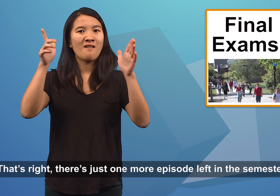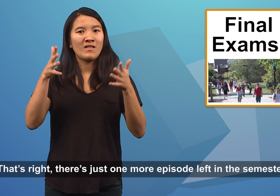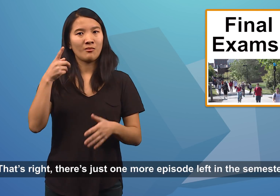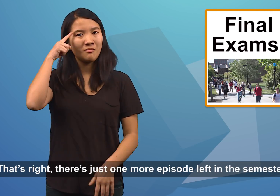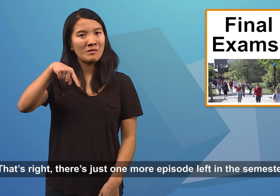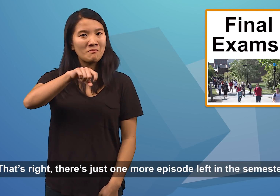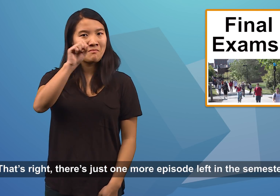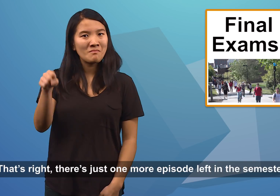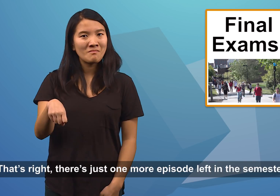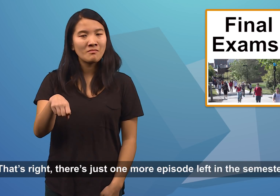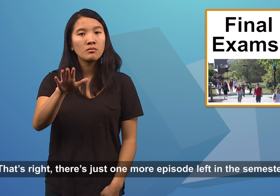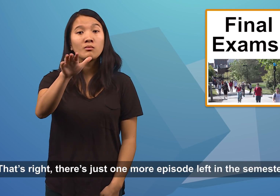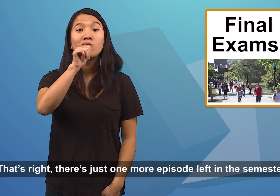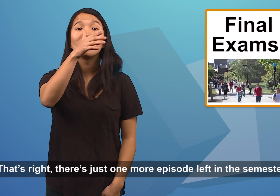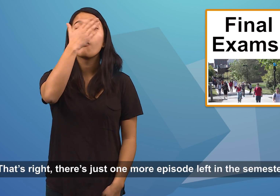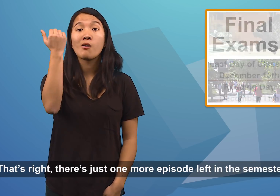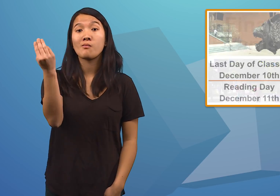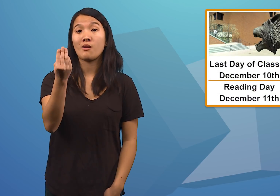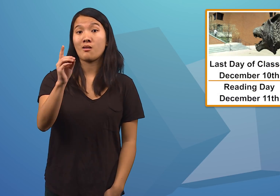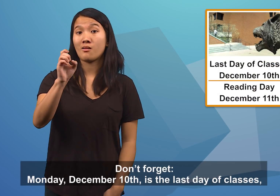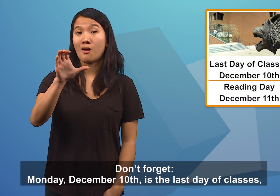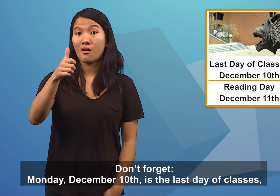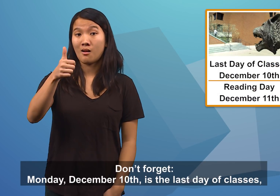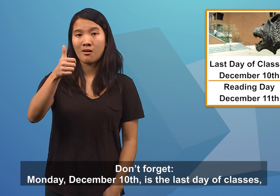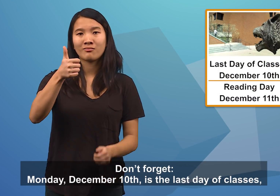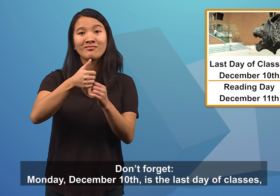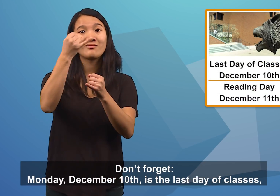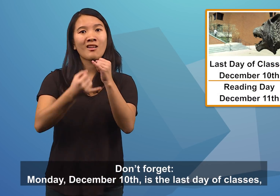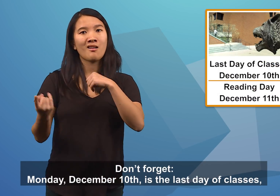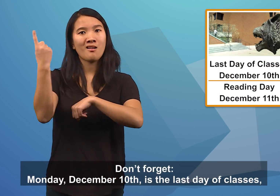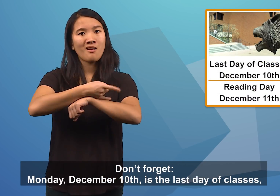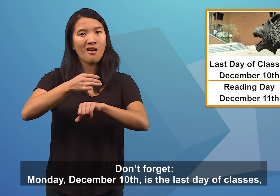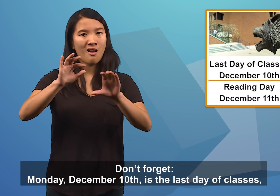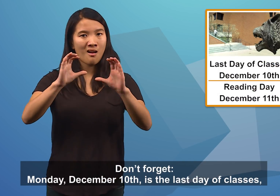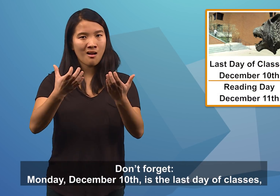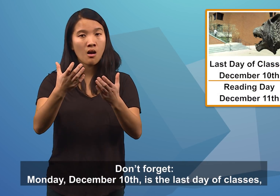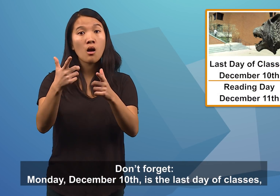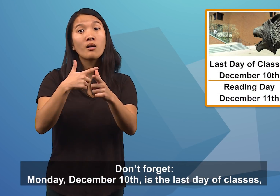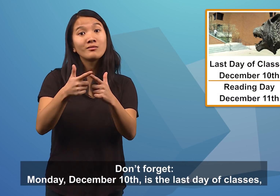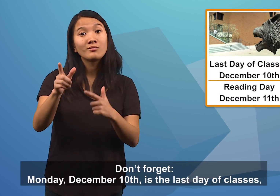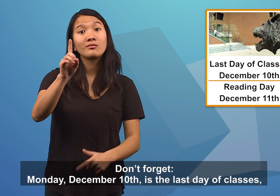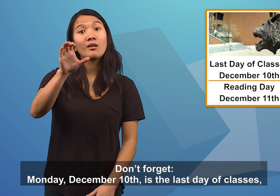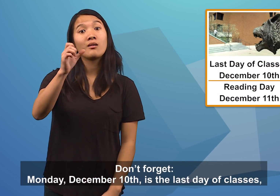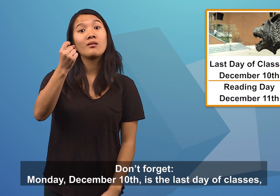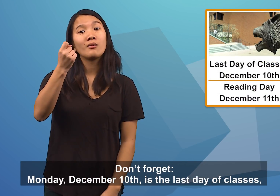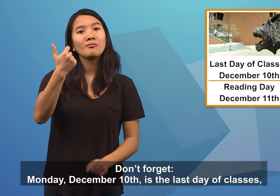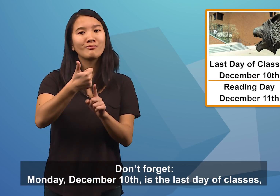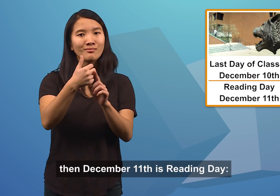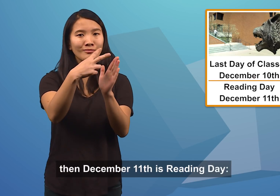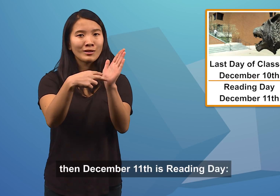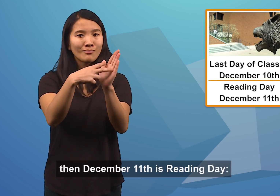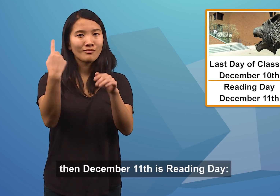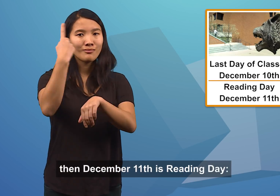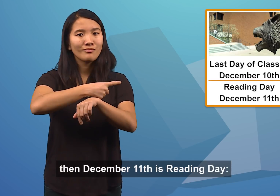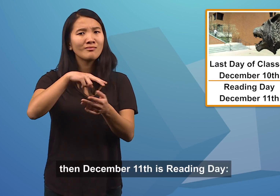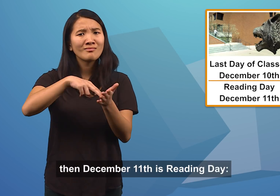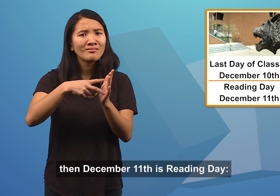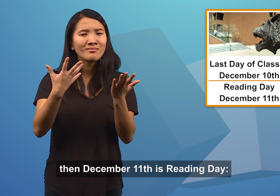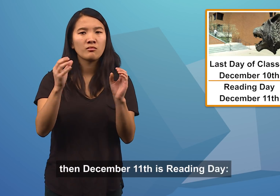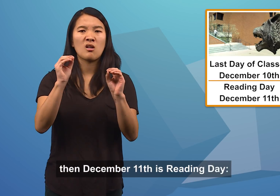just one more episode left in the semester. Don't forget, Monday, December 10th is the last day of classes. Then, December 11th is reading